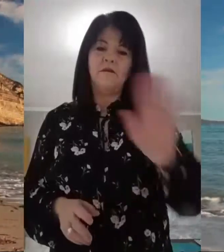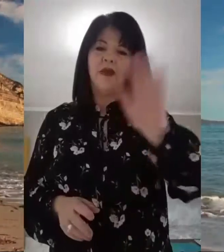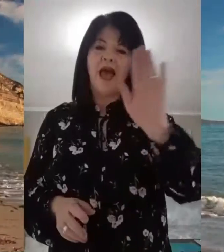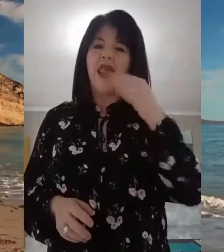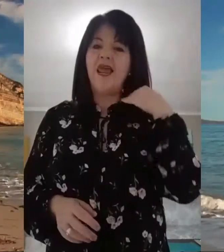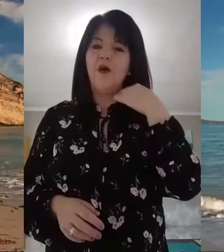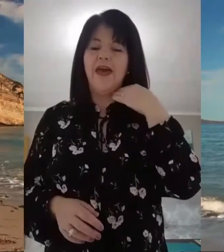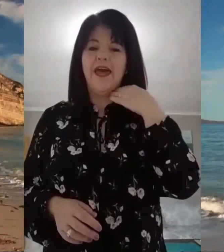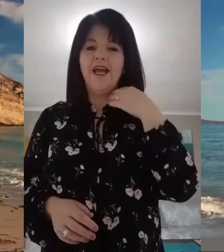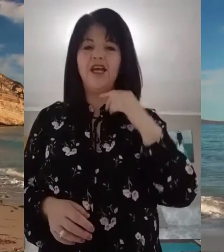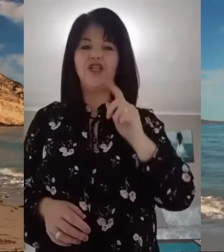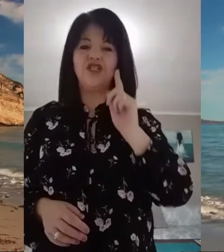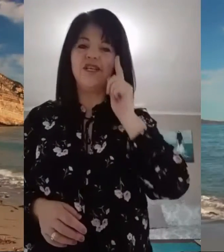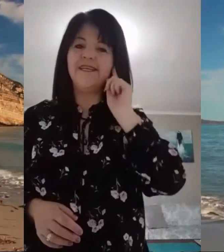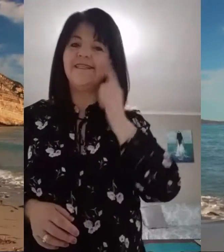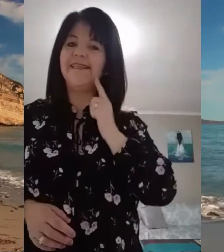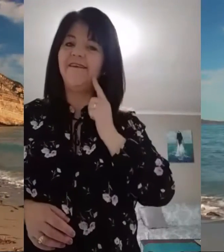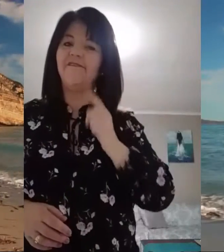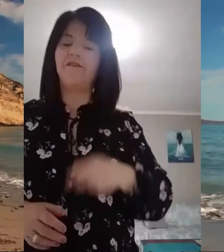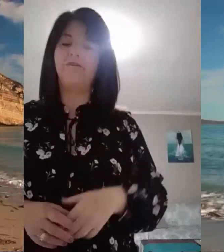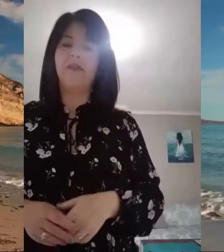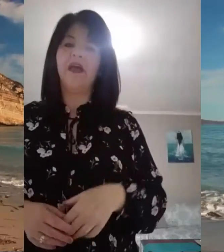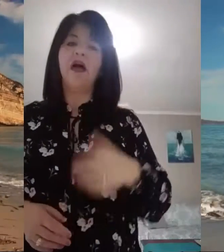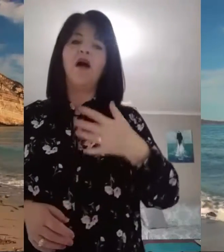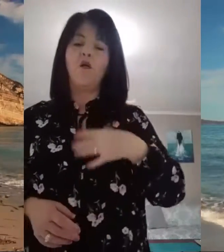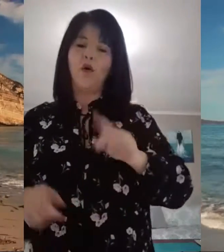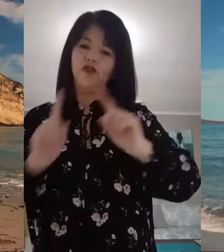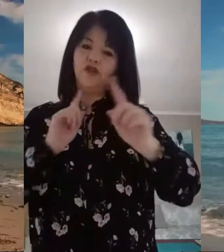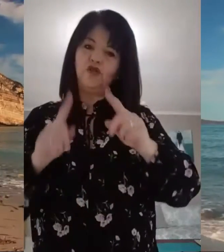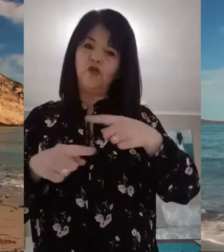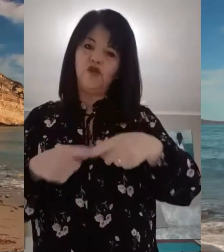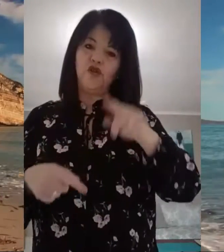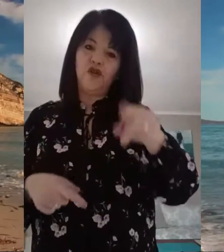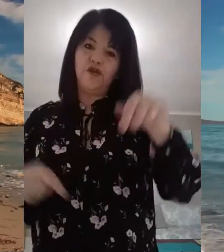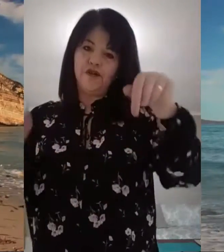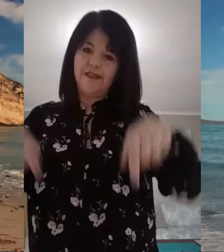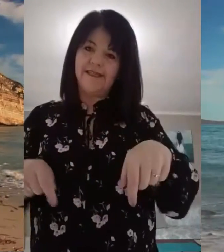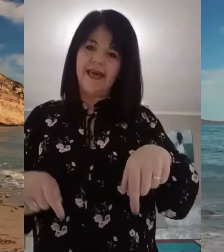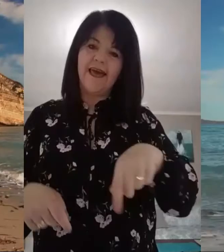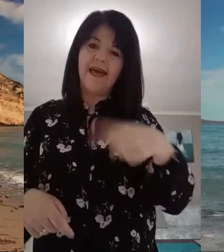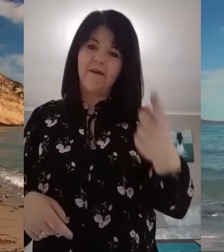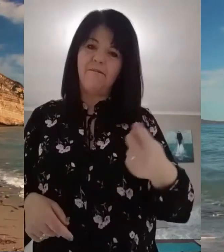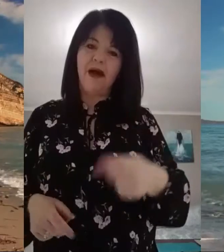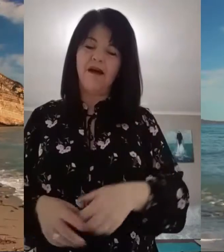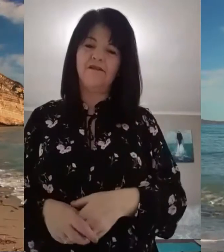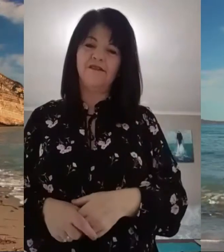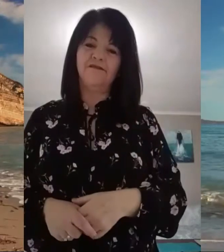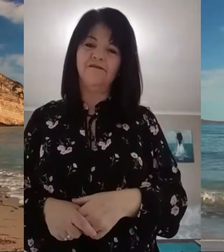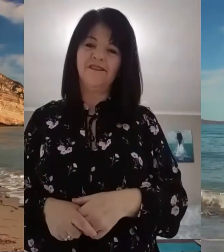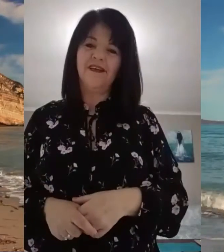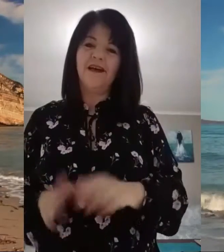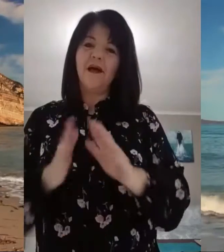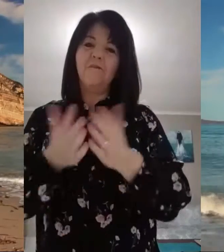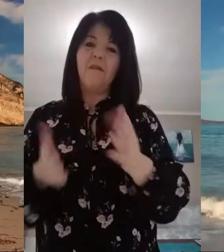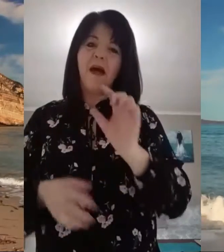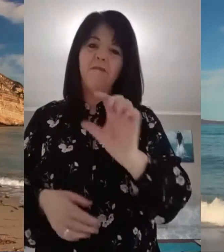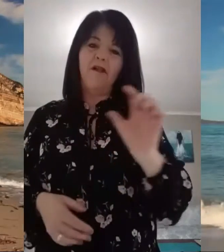Hello English Deaf, I want to talk to you today about